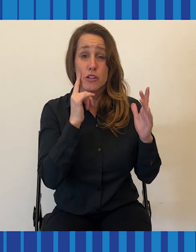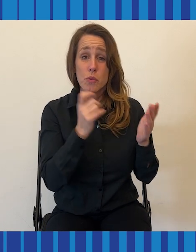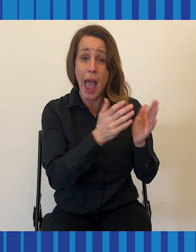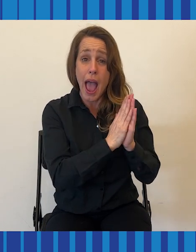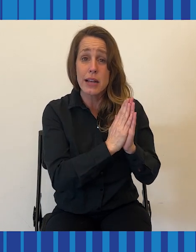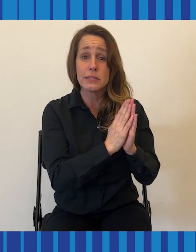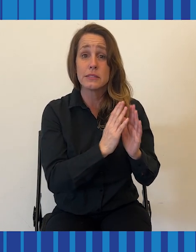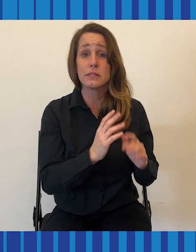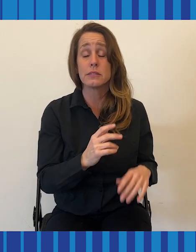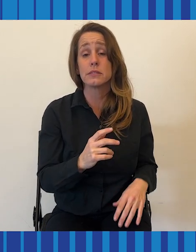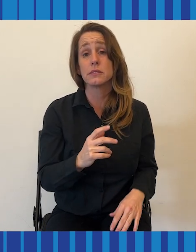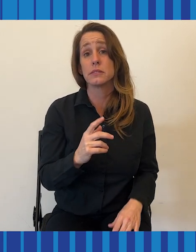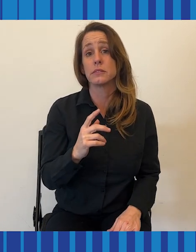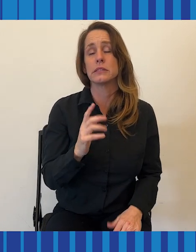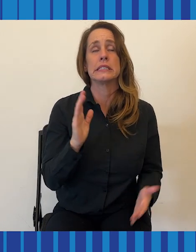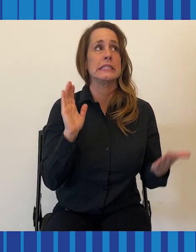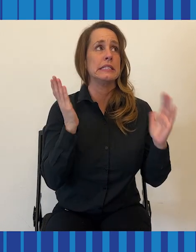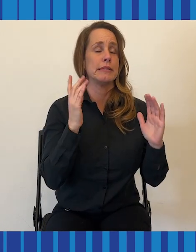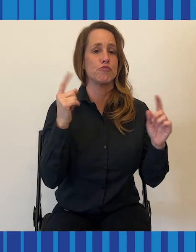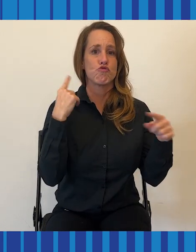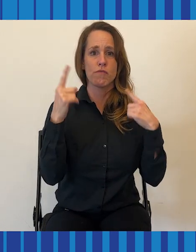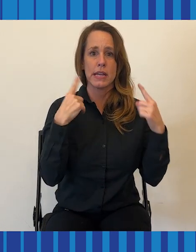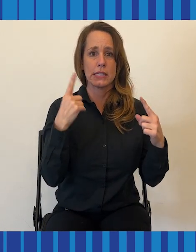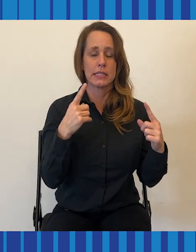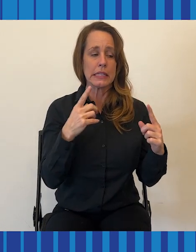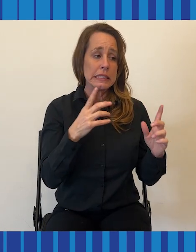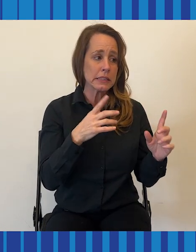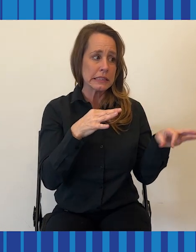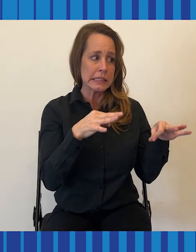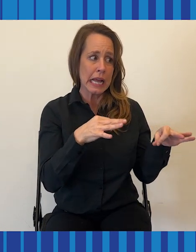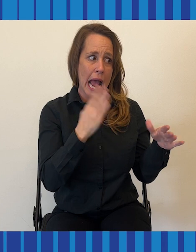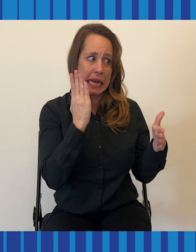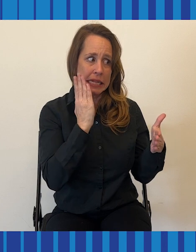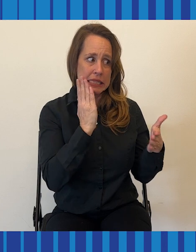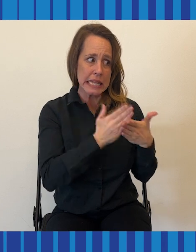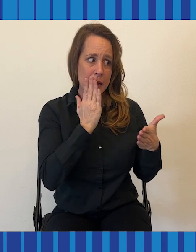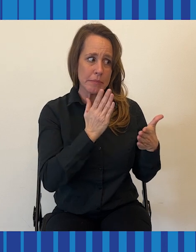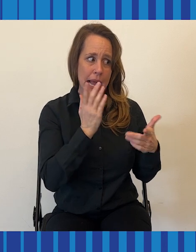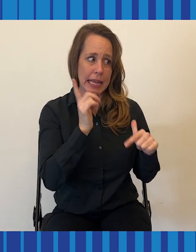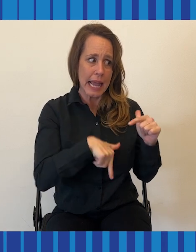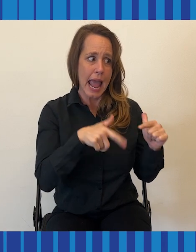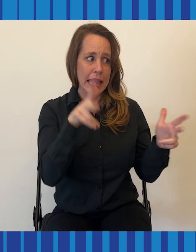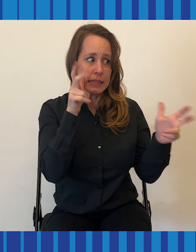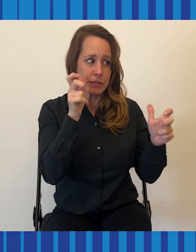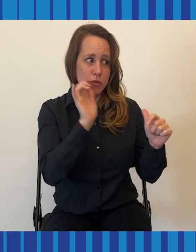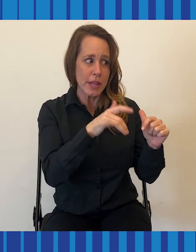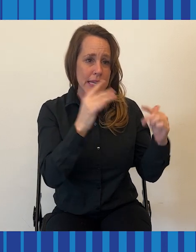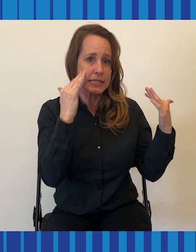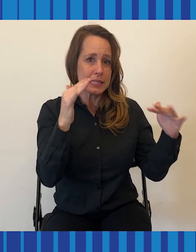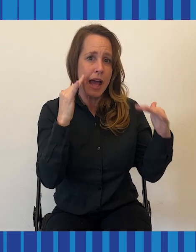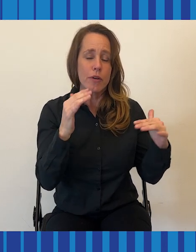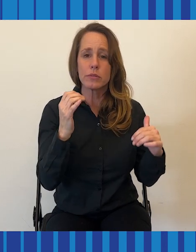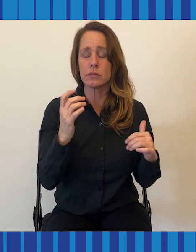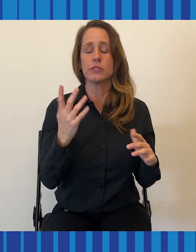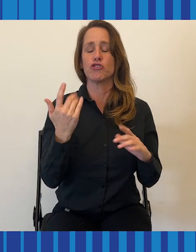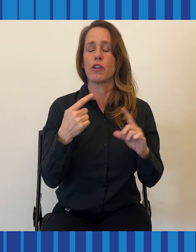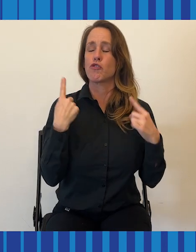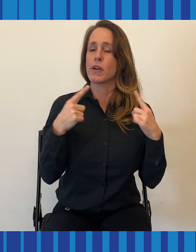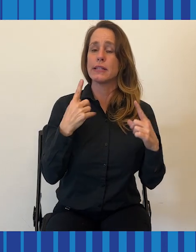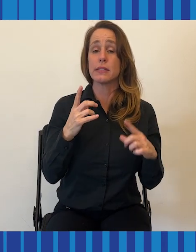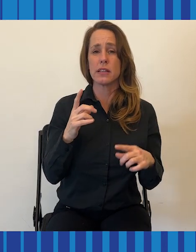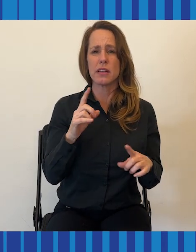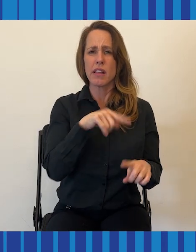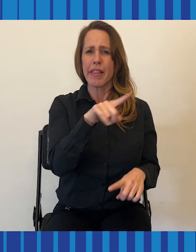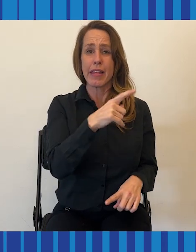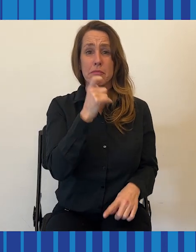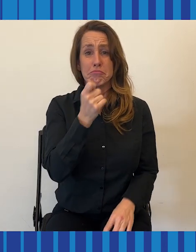so that's a lot to ask. It sounds crazy if you tell somebody, I can't listen to that sound. It is driving me crazy. And